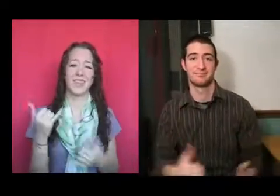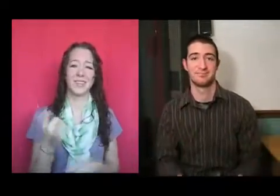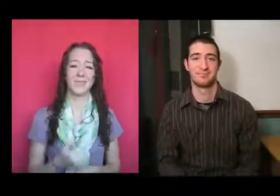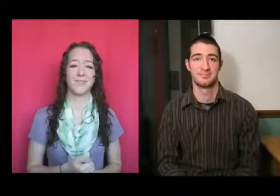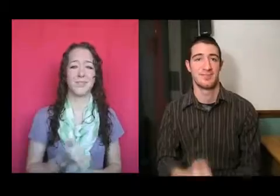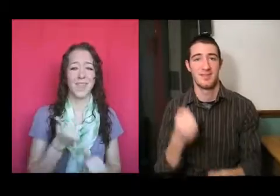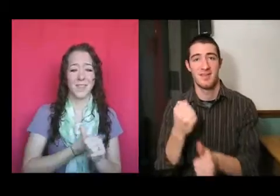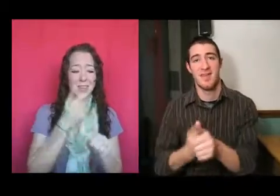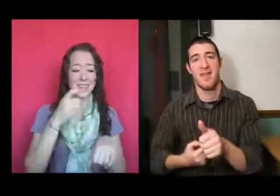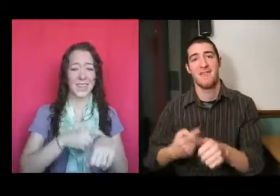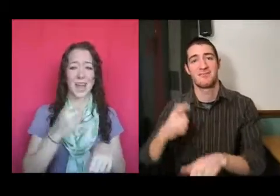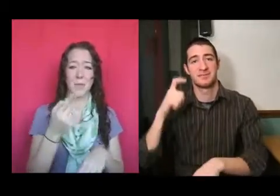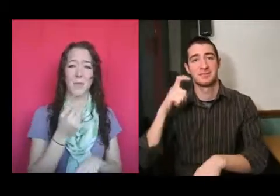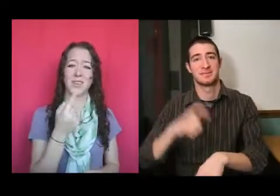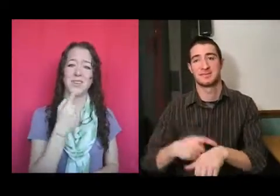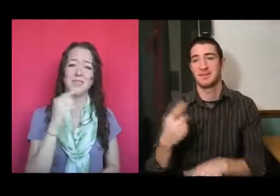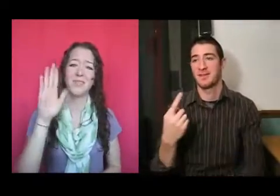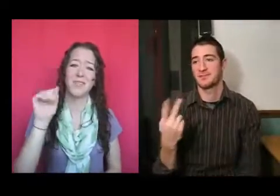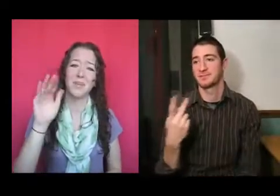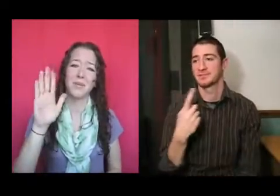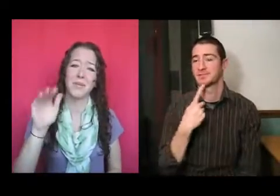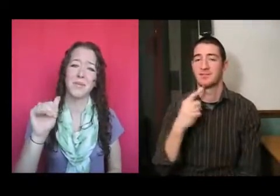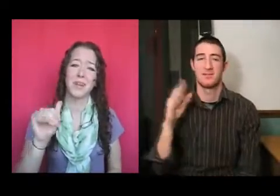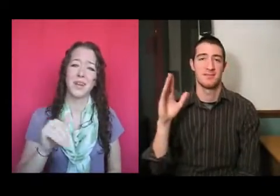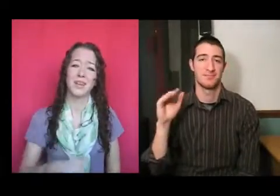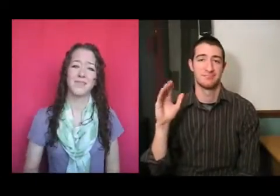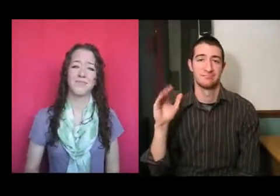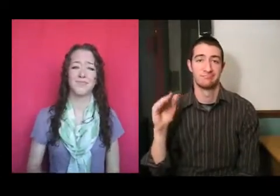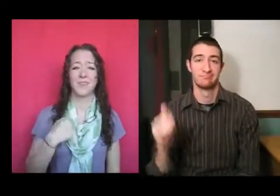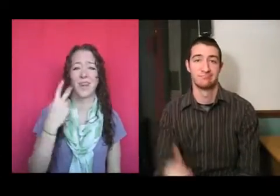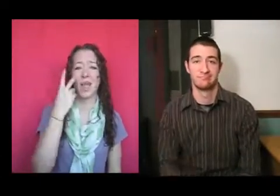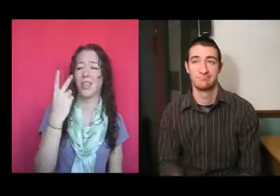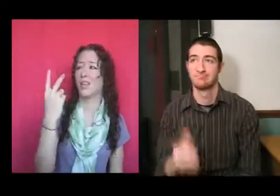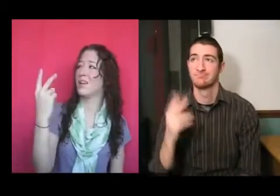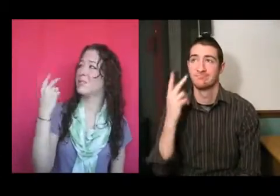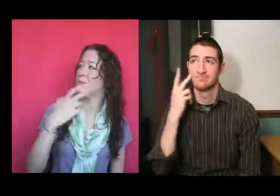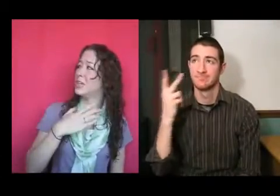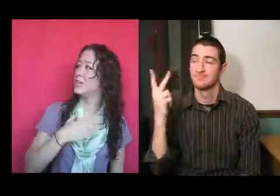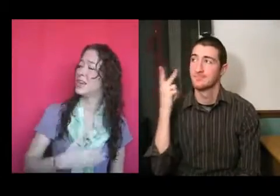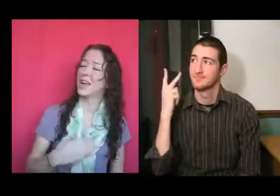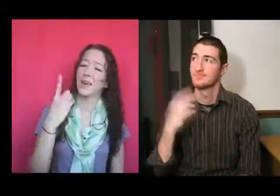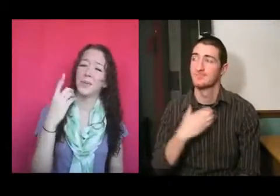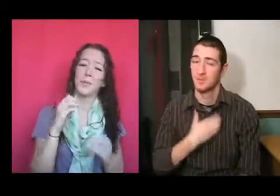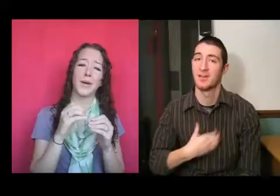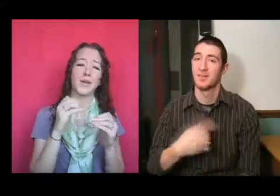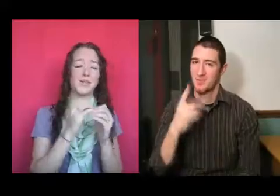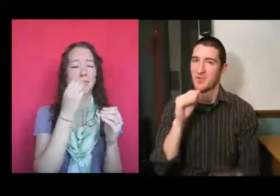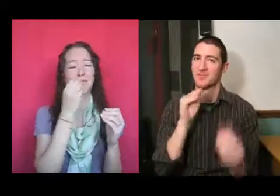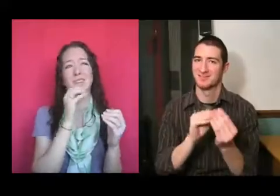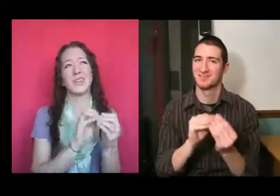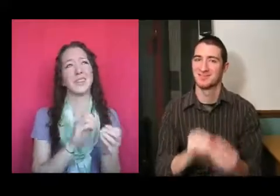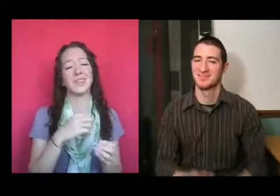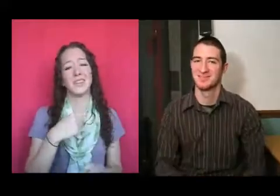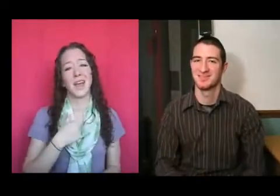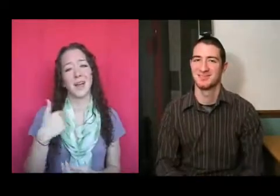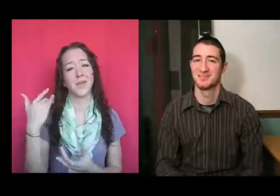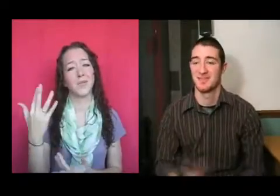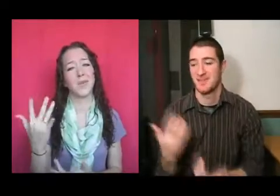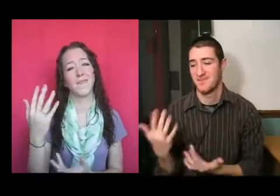Every time we say goodbye. I wish we had one more kiss. I'll wait